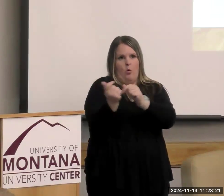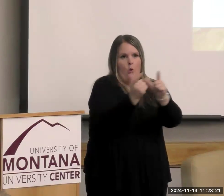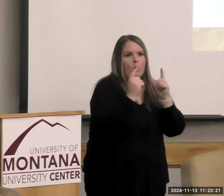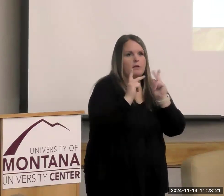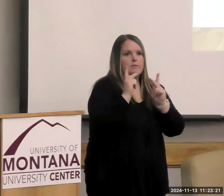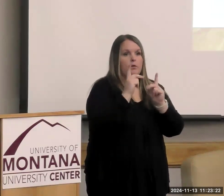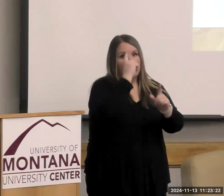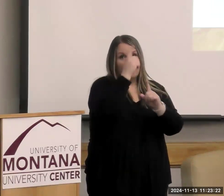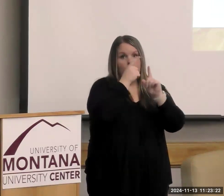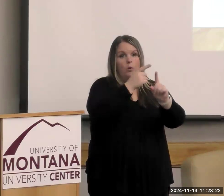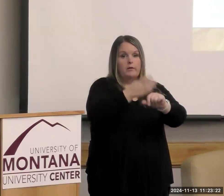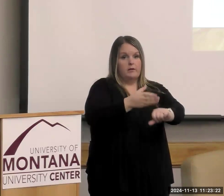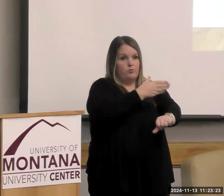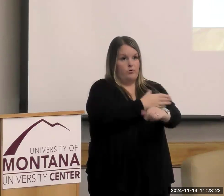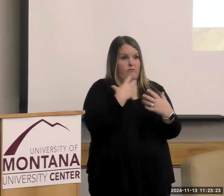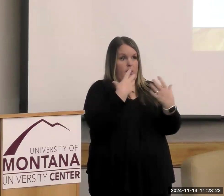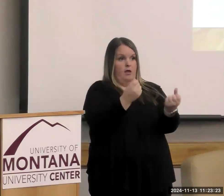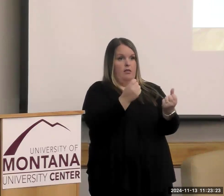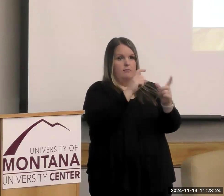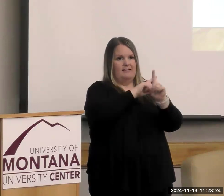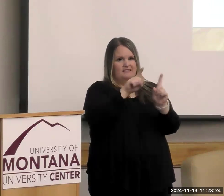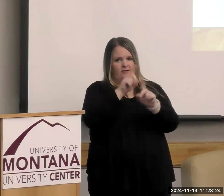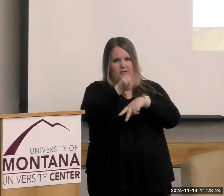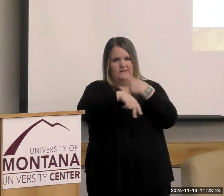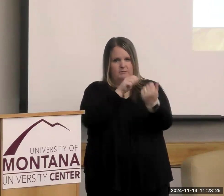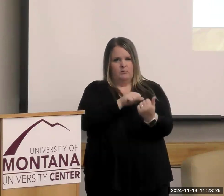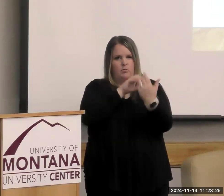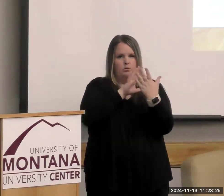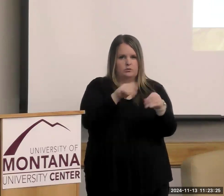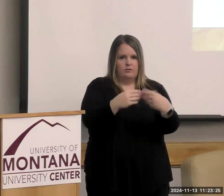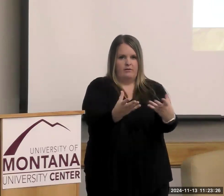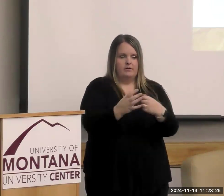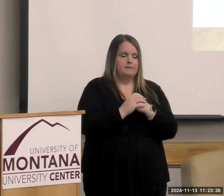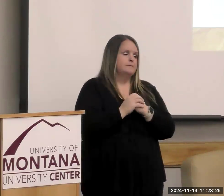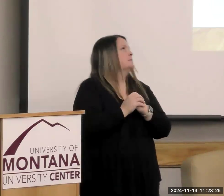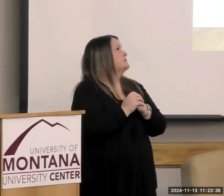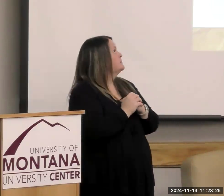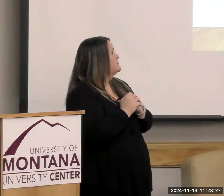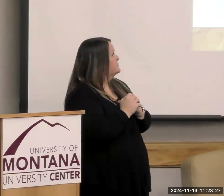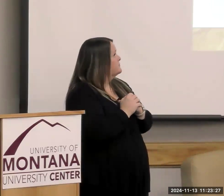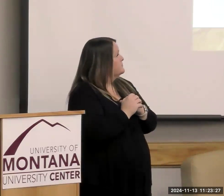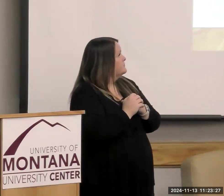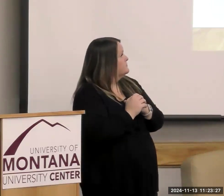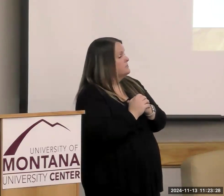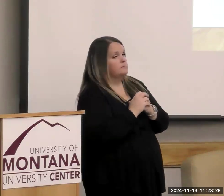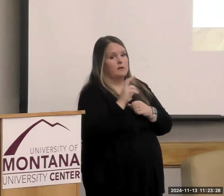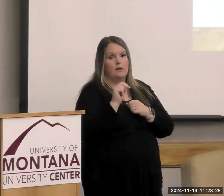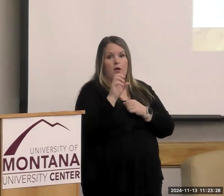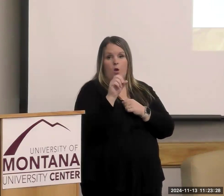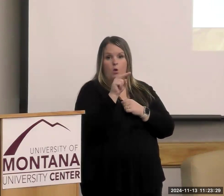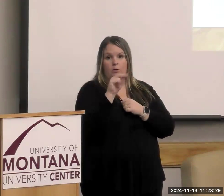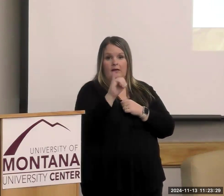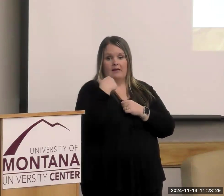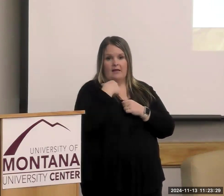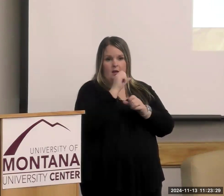health. But there's different ways that those services are delivered. So these are some. Noni and I worked to figure